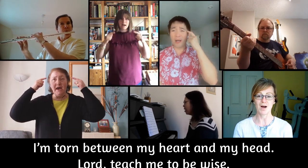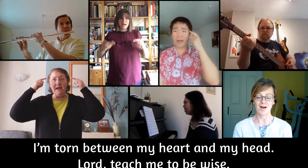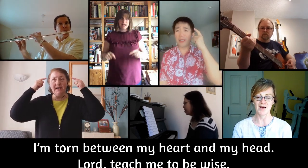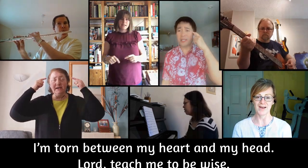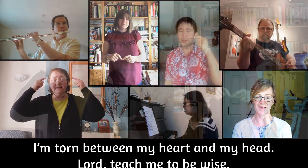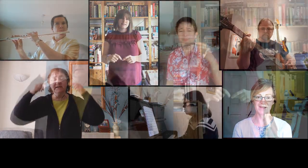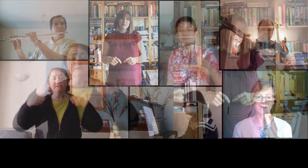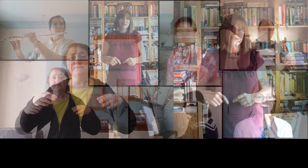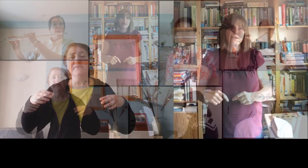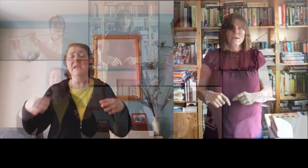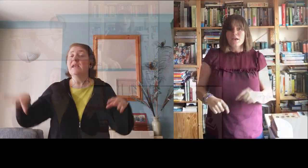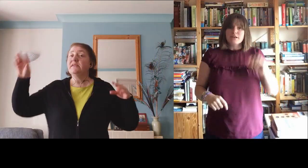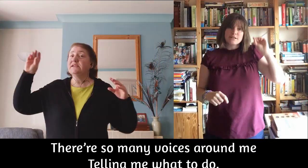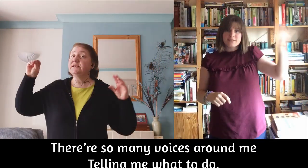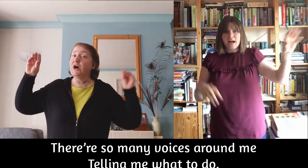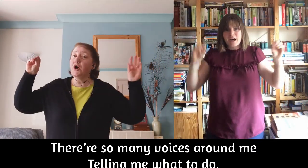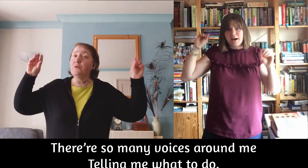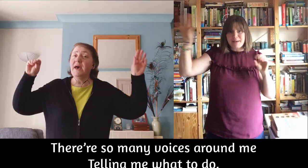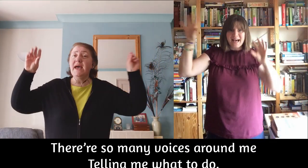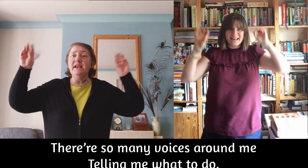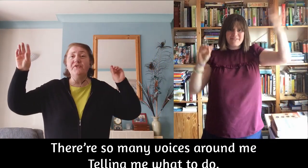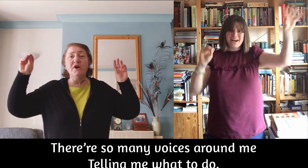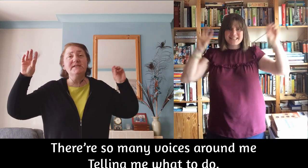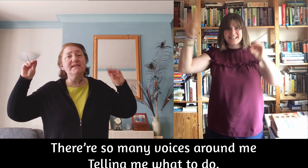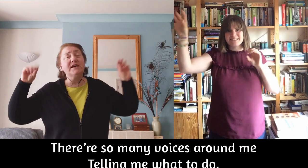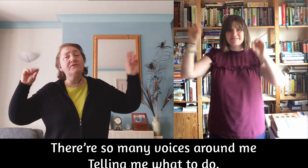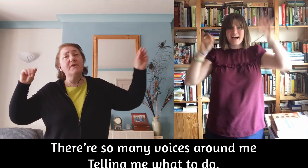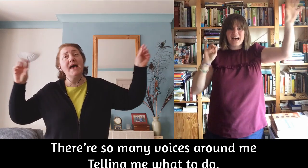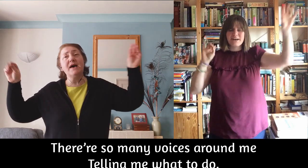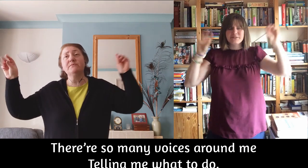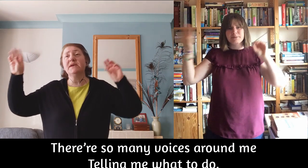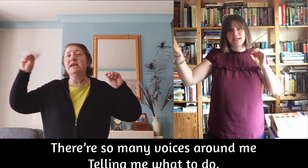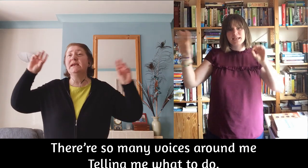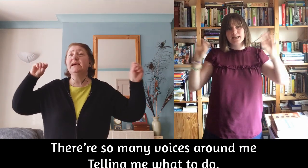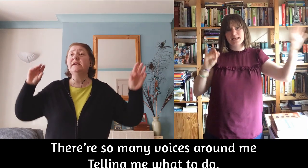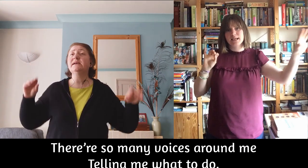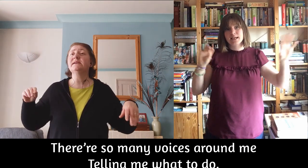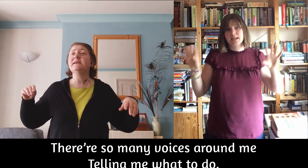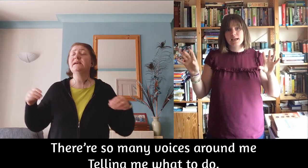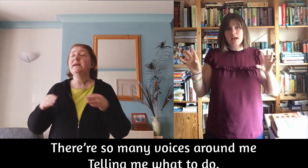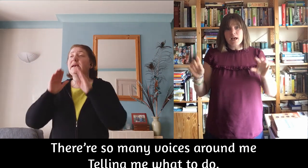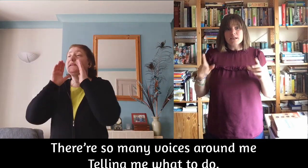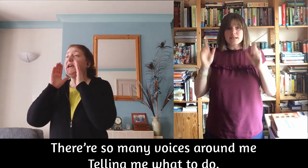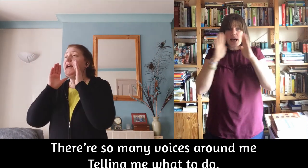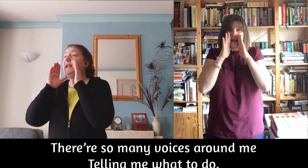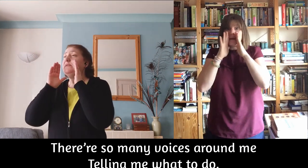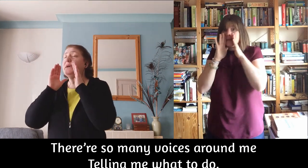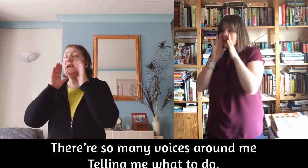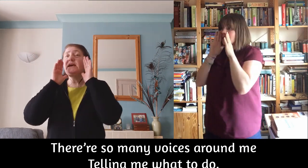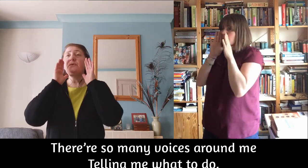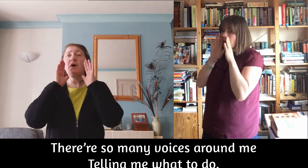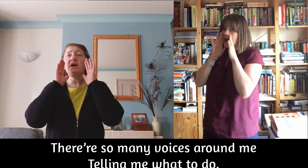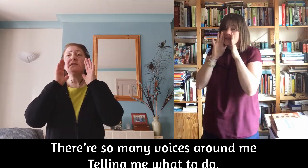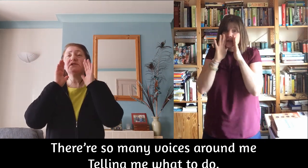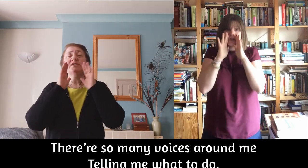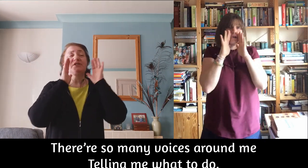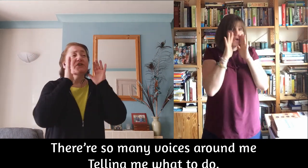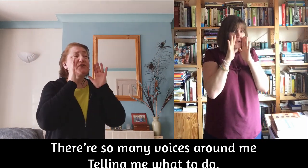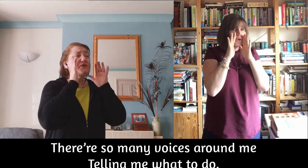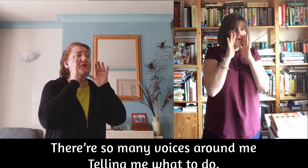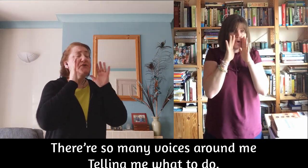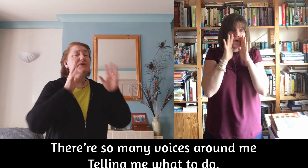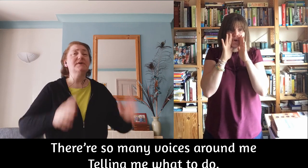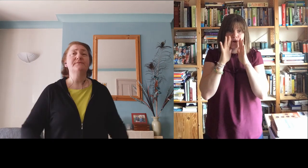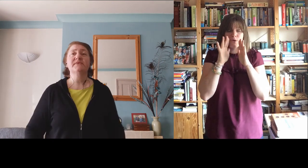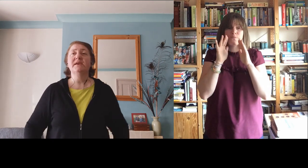wise. There's so many forces around me, telling me what to